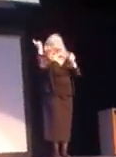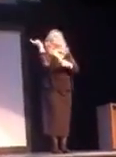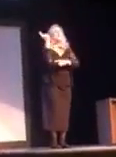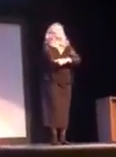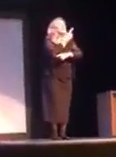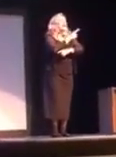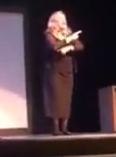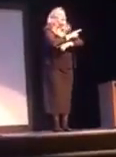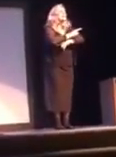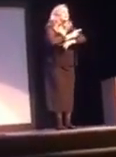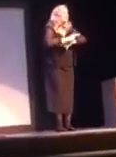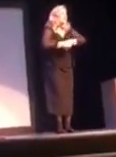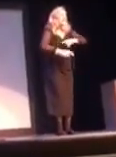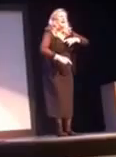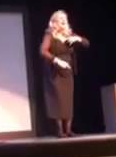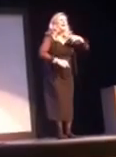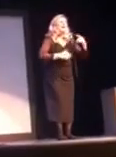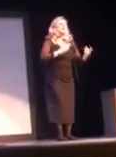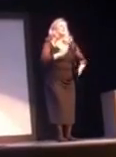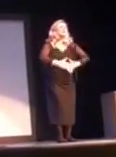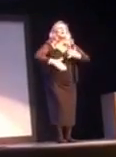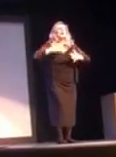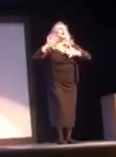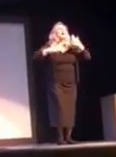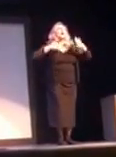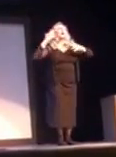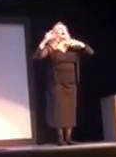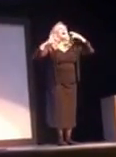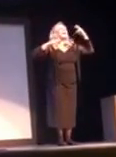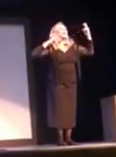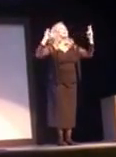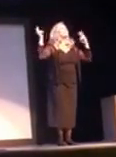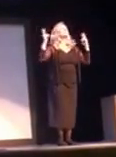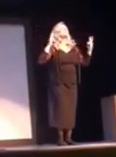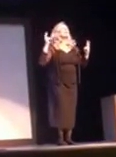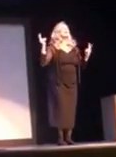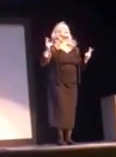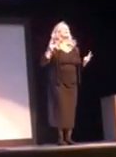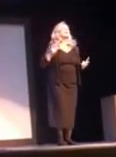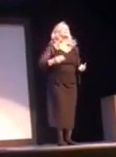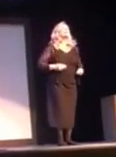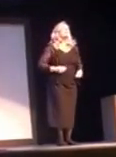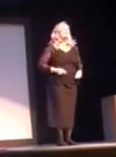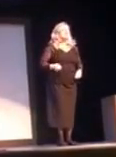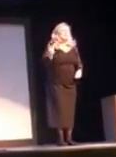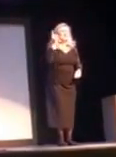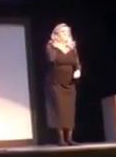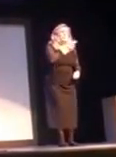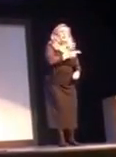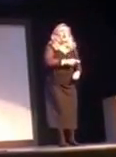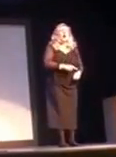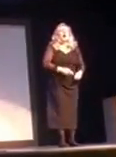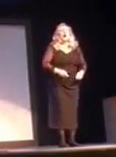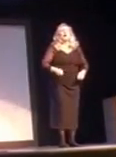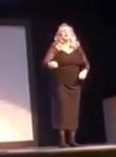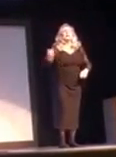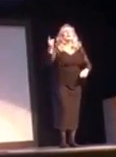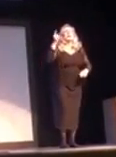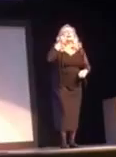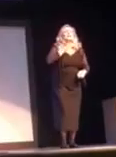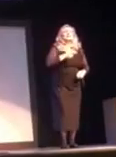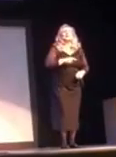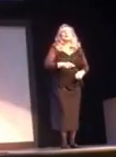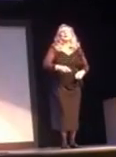your days with joy and praise through all